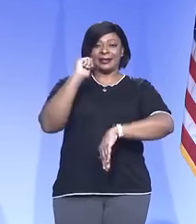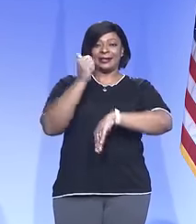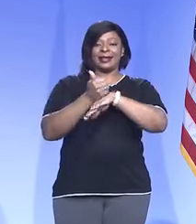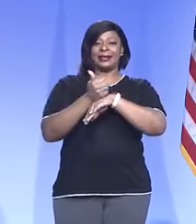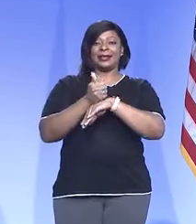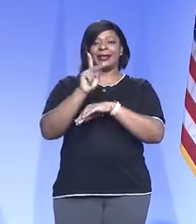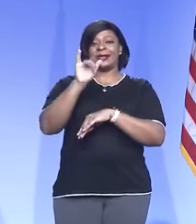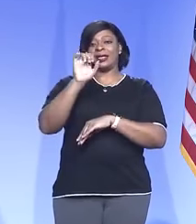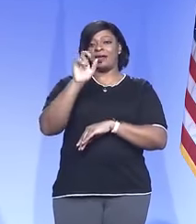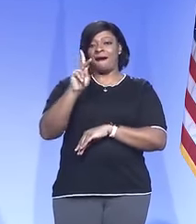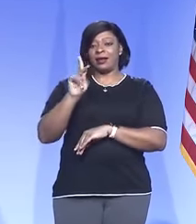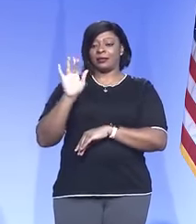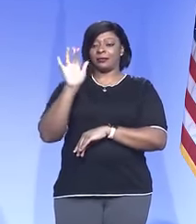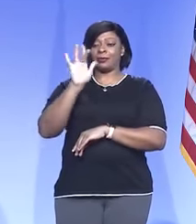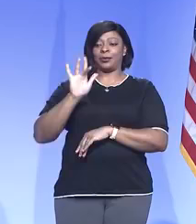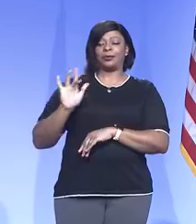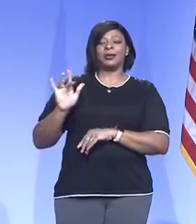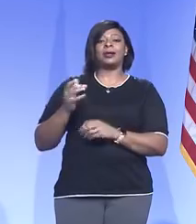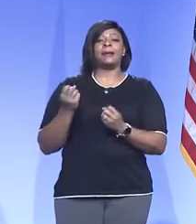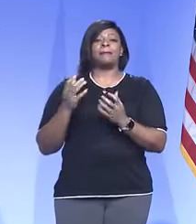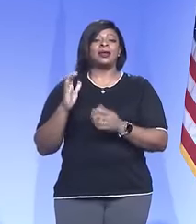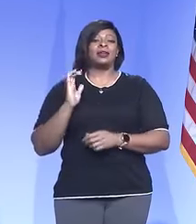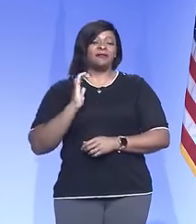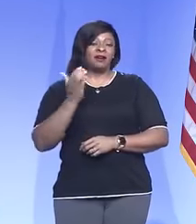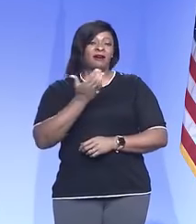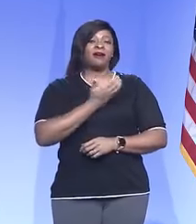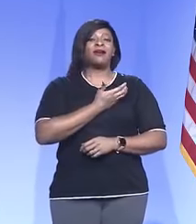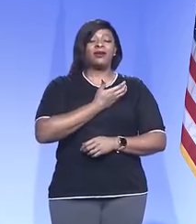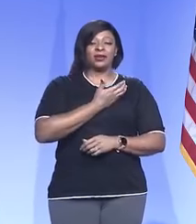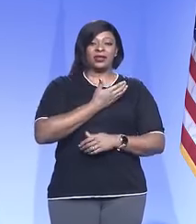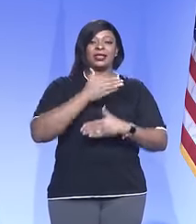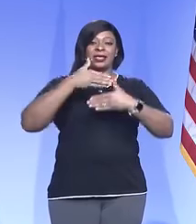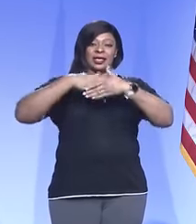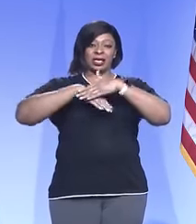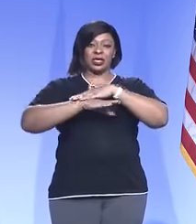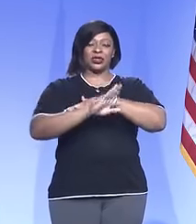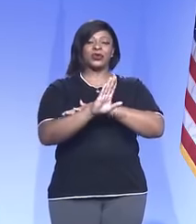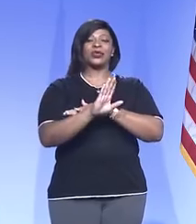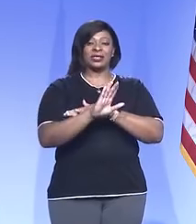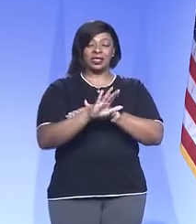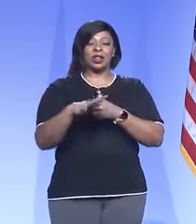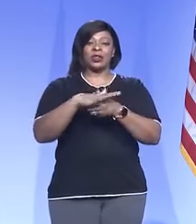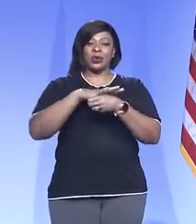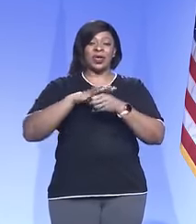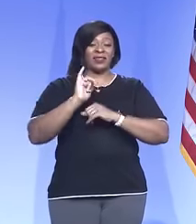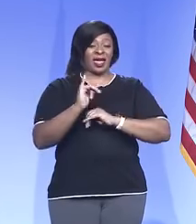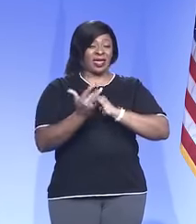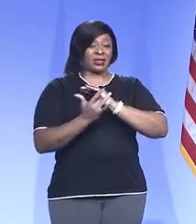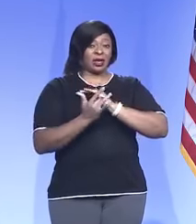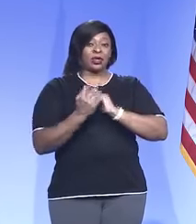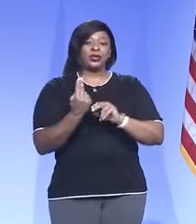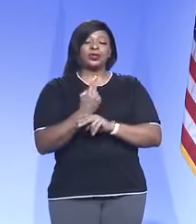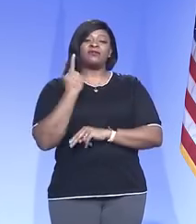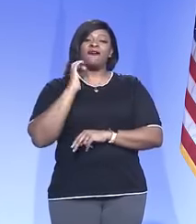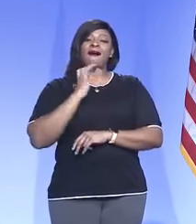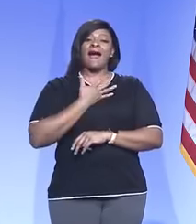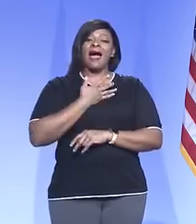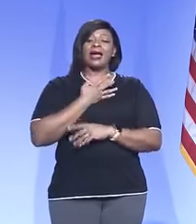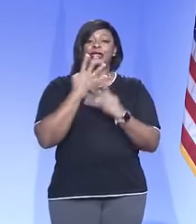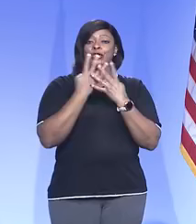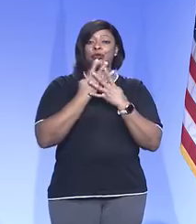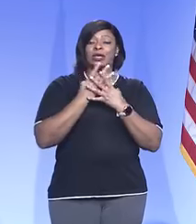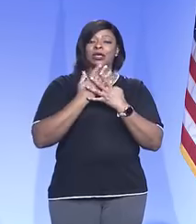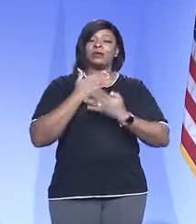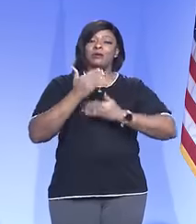iPad kiosk is set up outside many of our interest locations. The technology used for our screening process